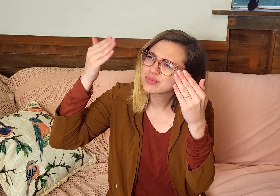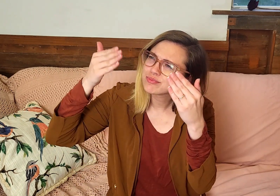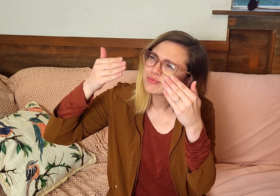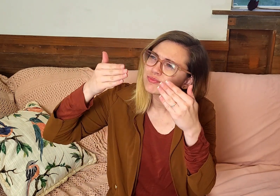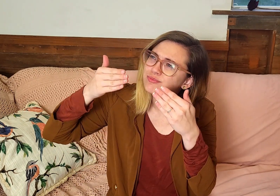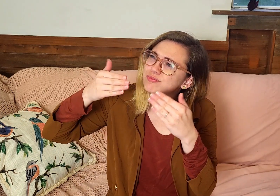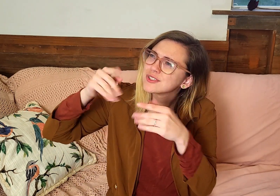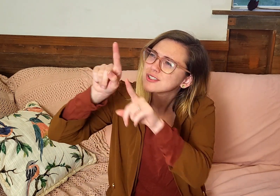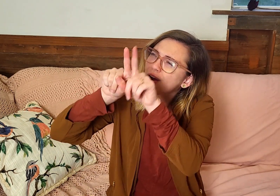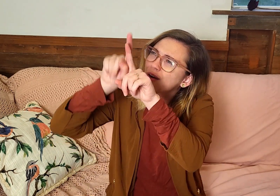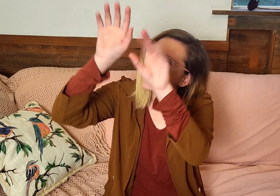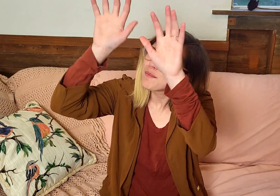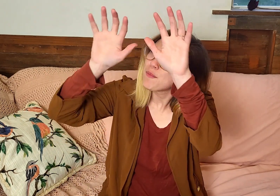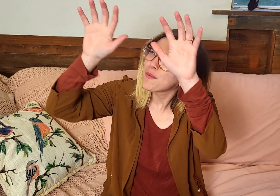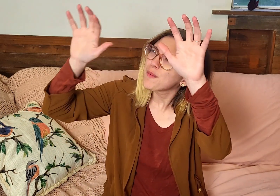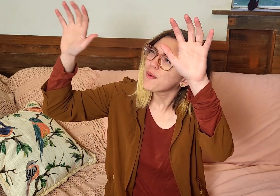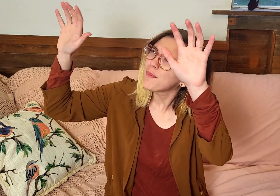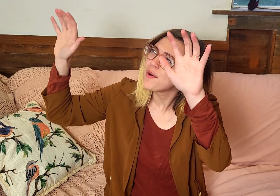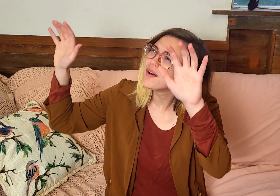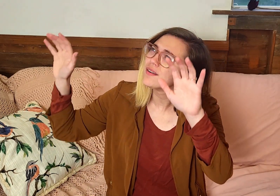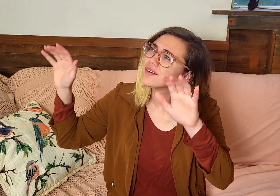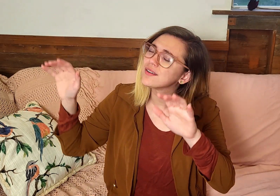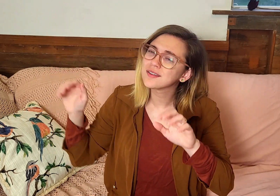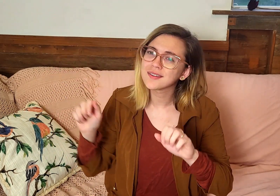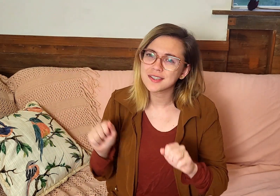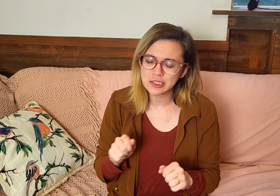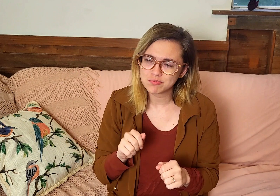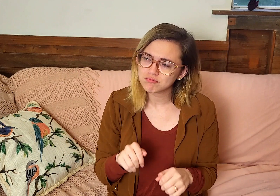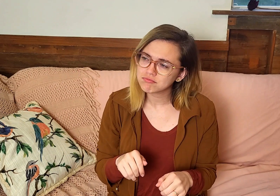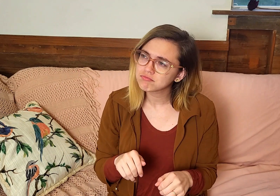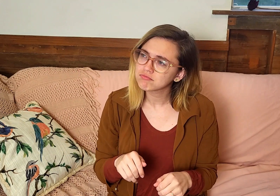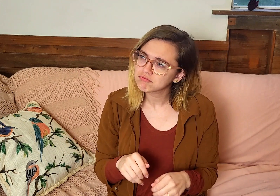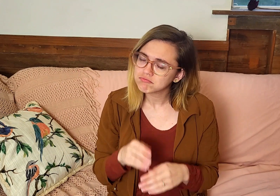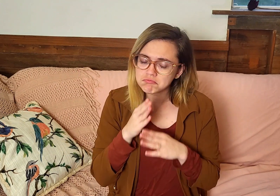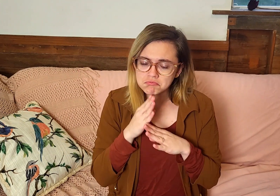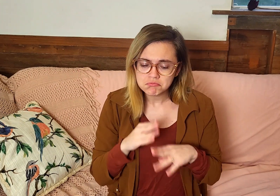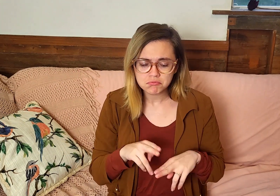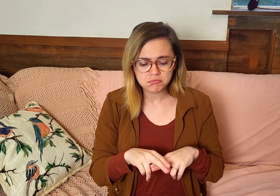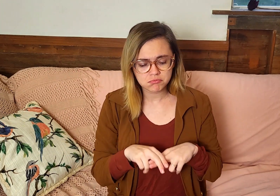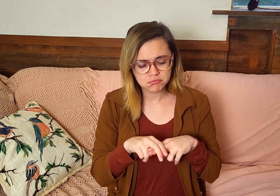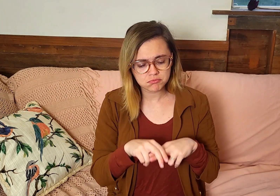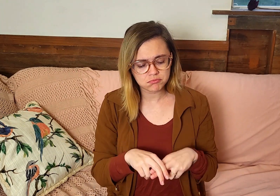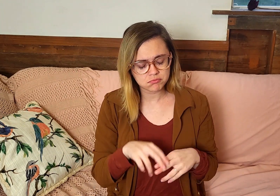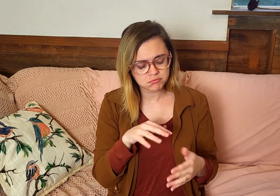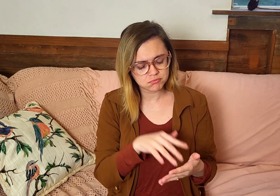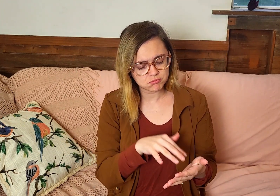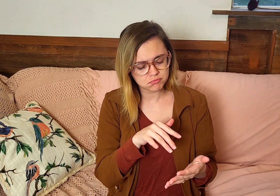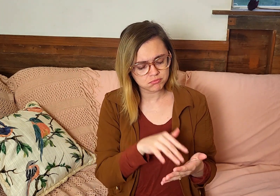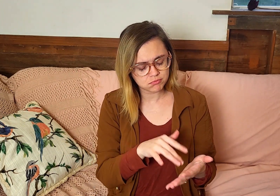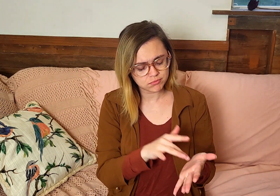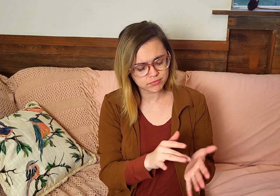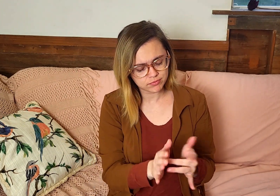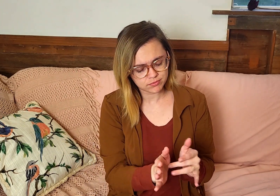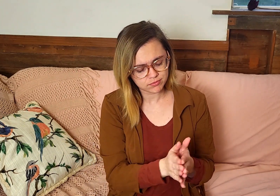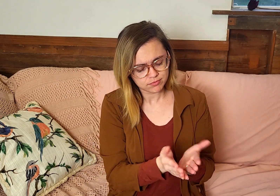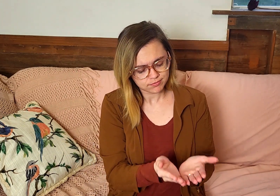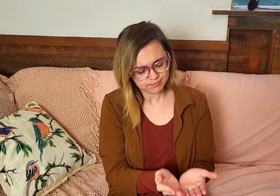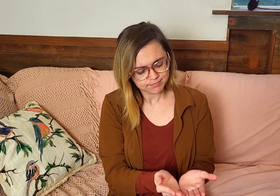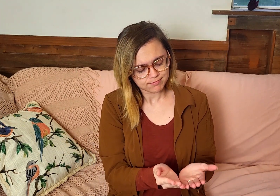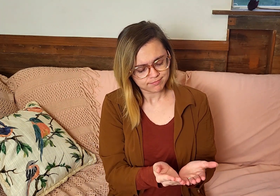peaceful. It is dark outside and the stars are shining. And you can sit and study your Bible. And